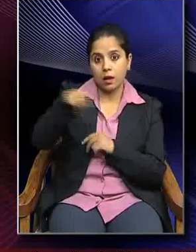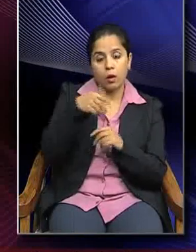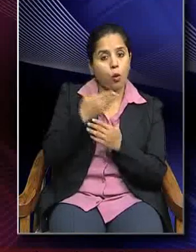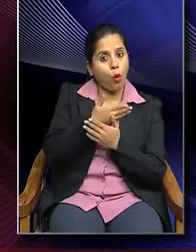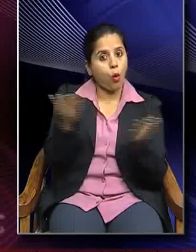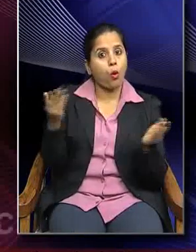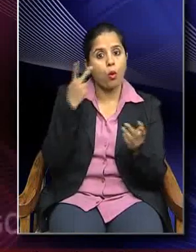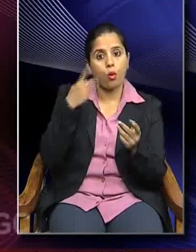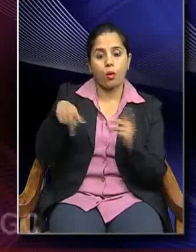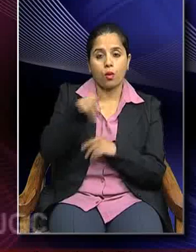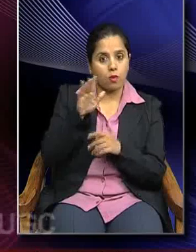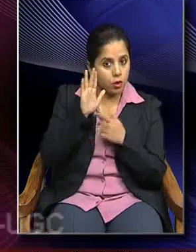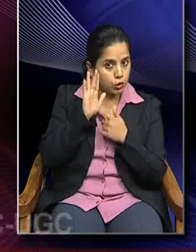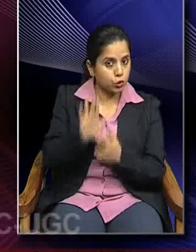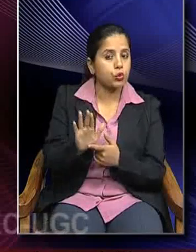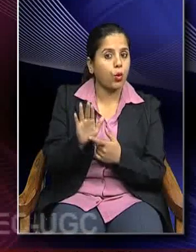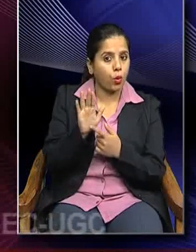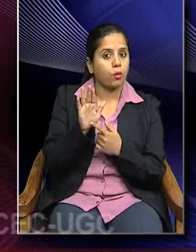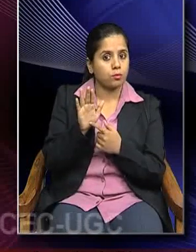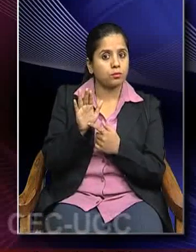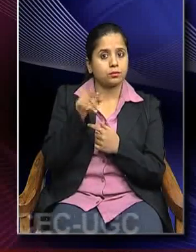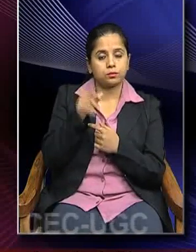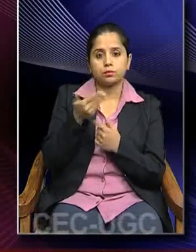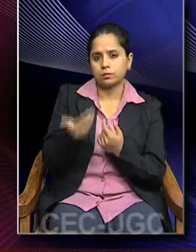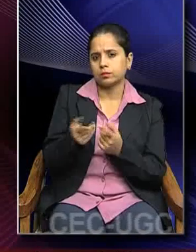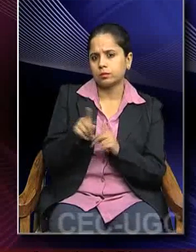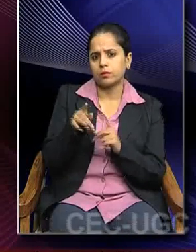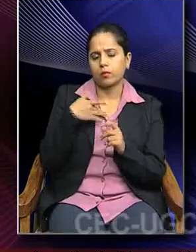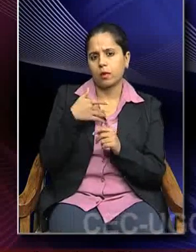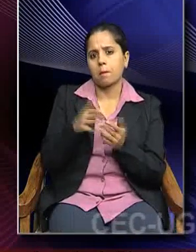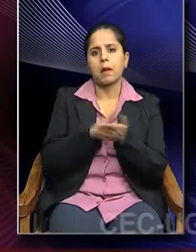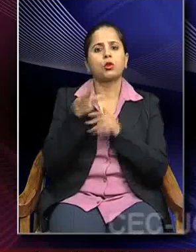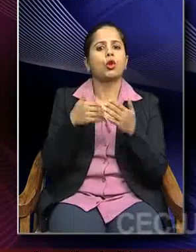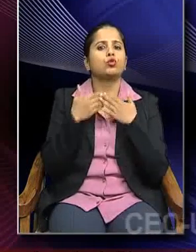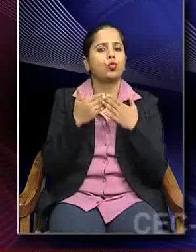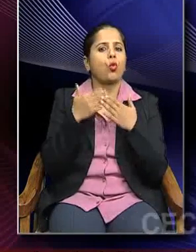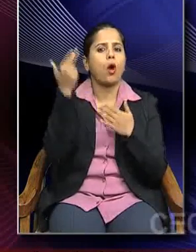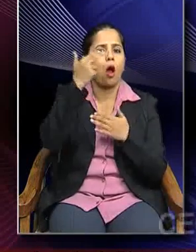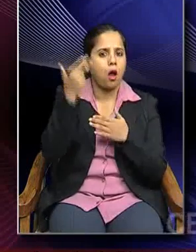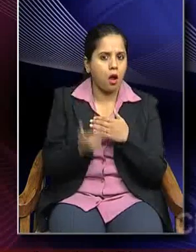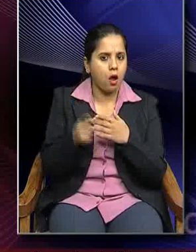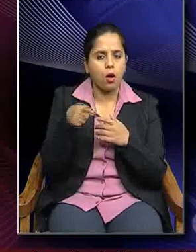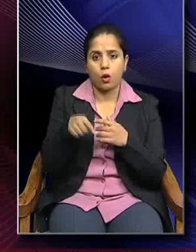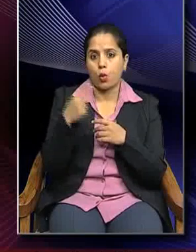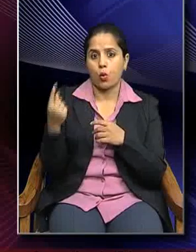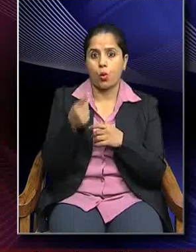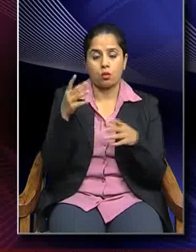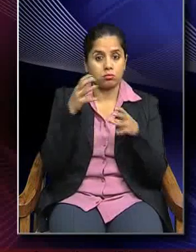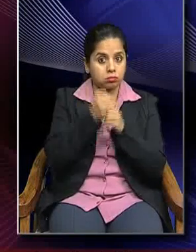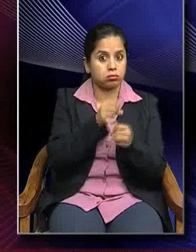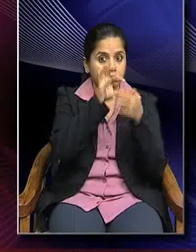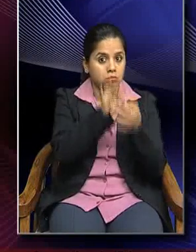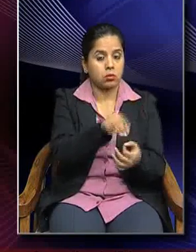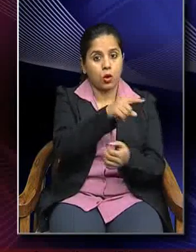represented in Mathura school of art and it is not only confined to